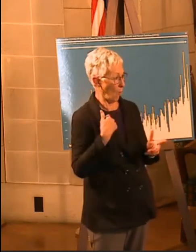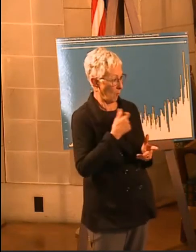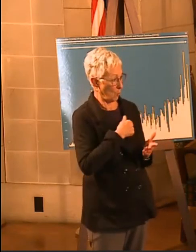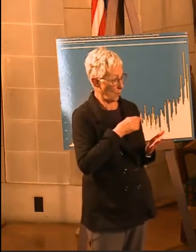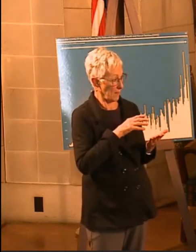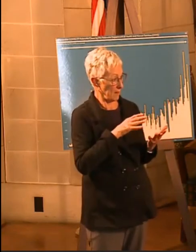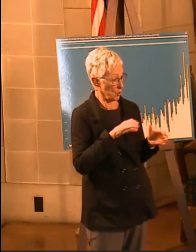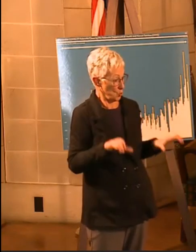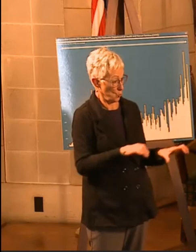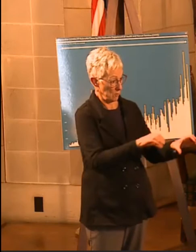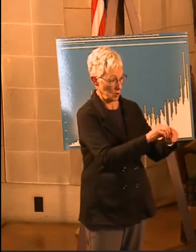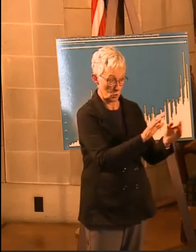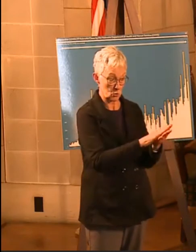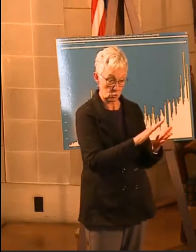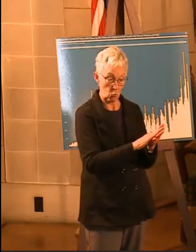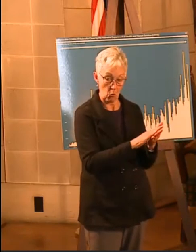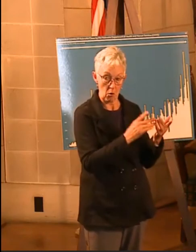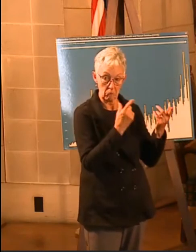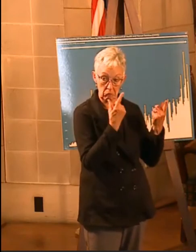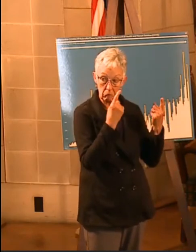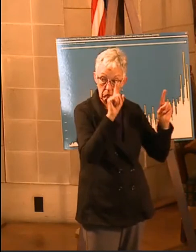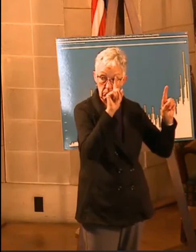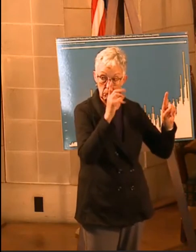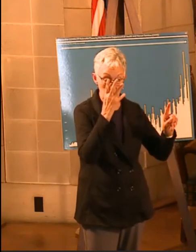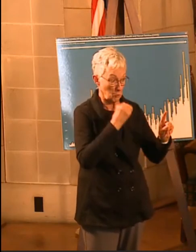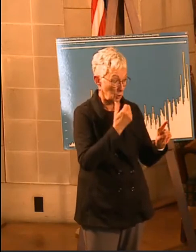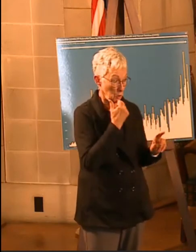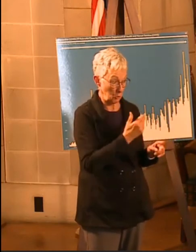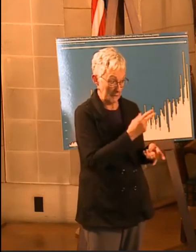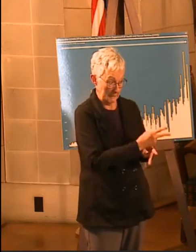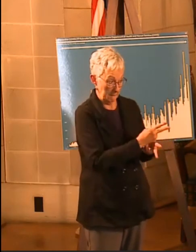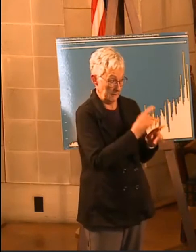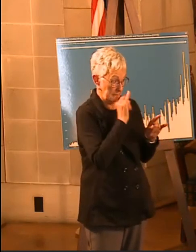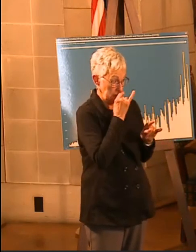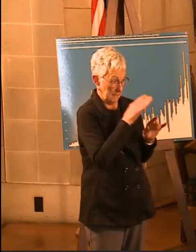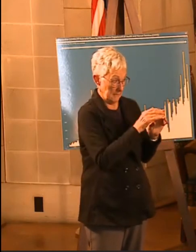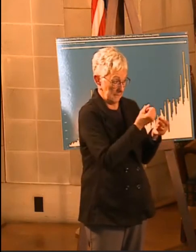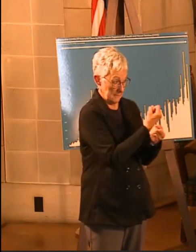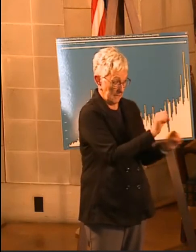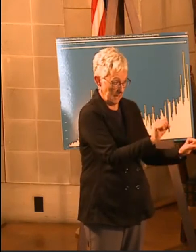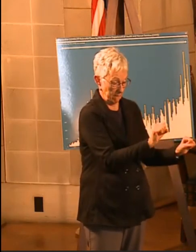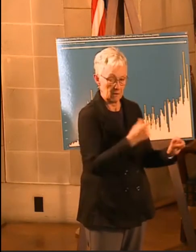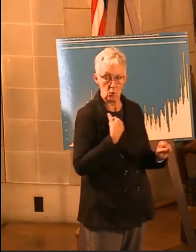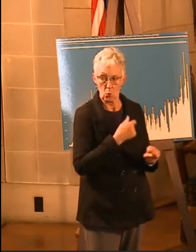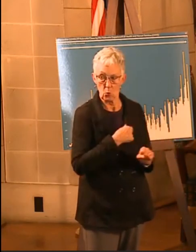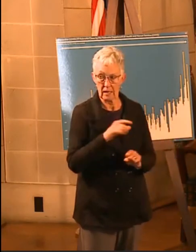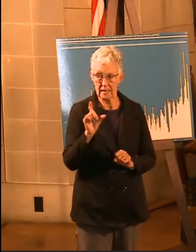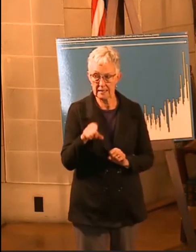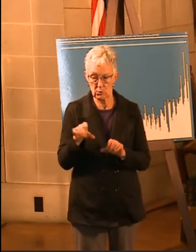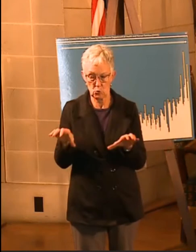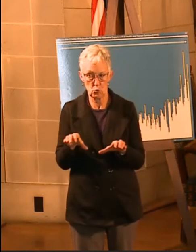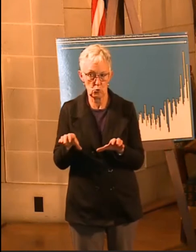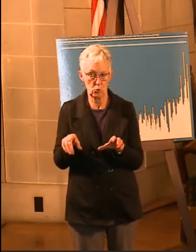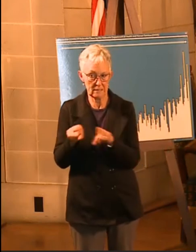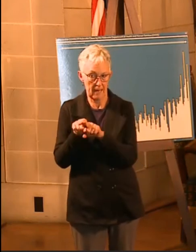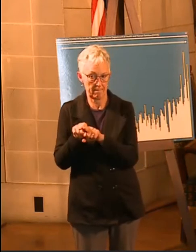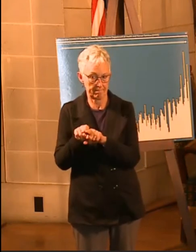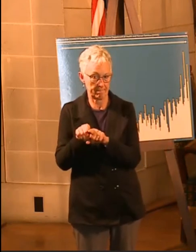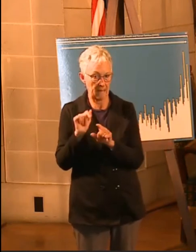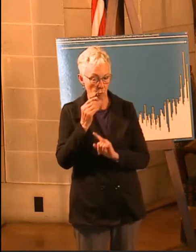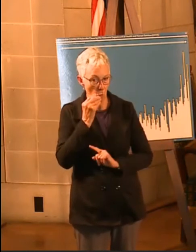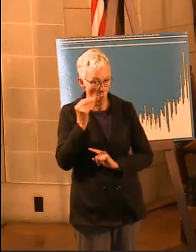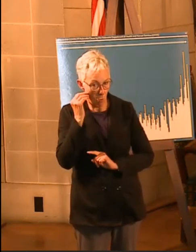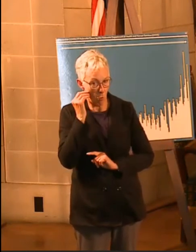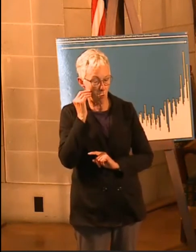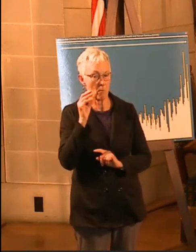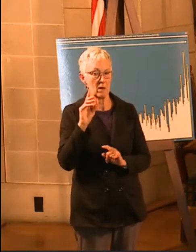pretty well. But if that's working, we need to take those same practices, those same procedures to our private lives and into our social settings.